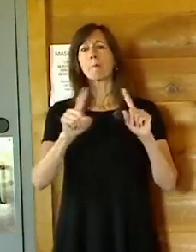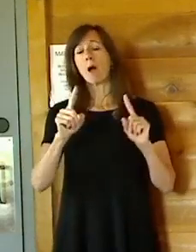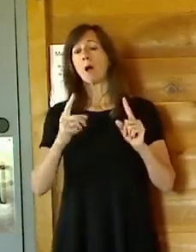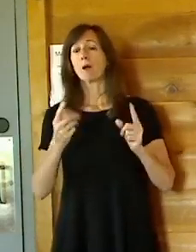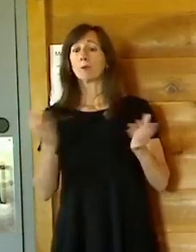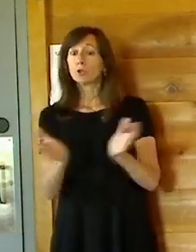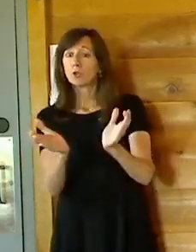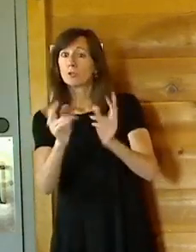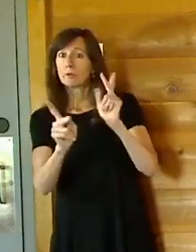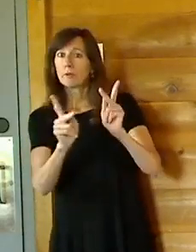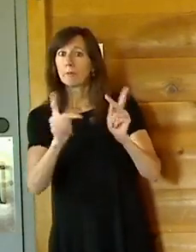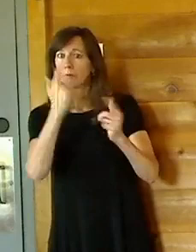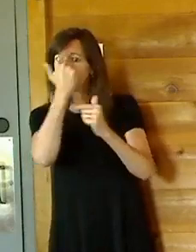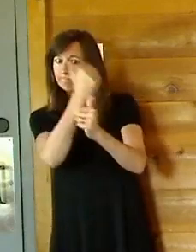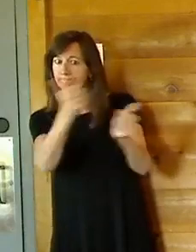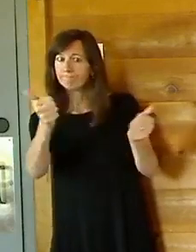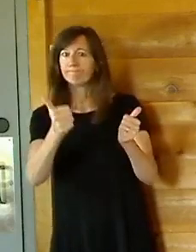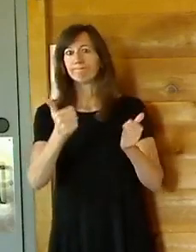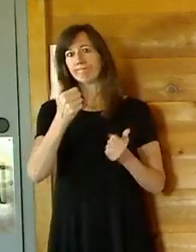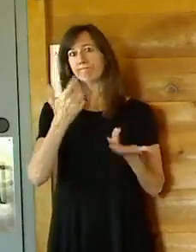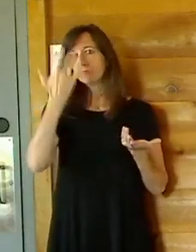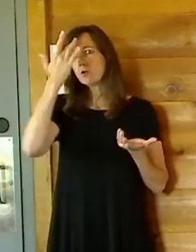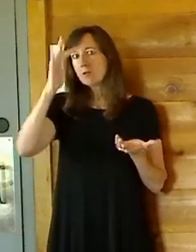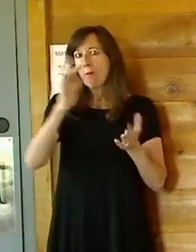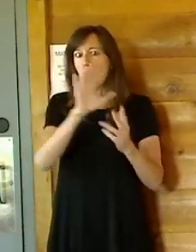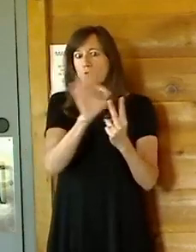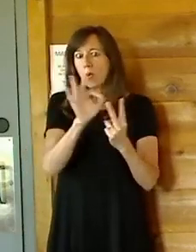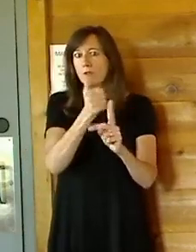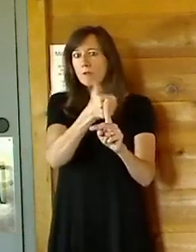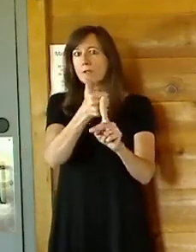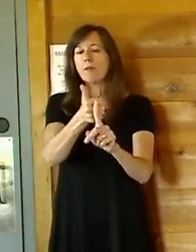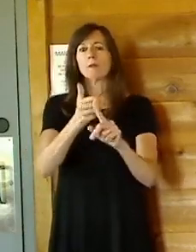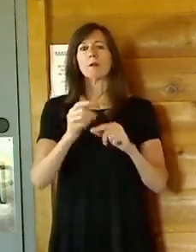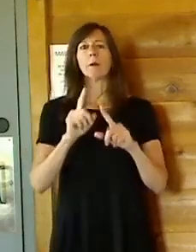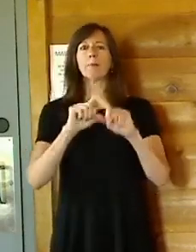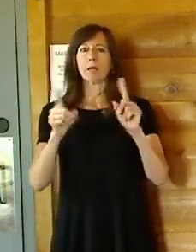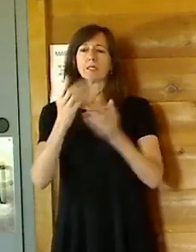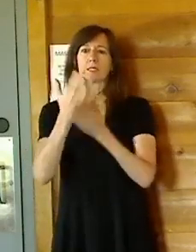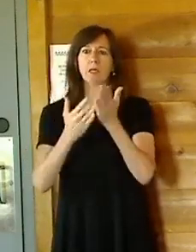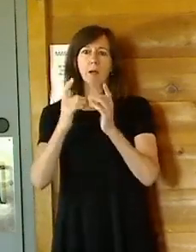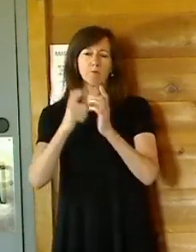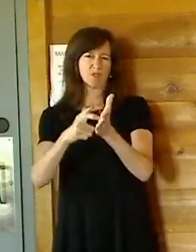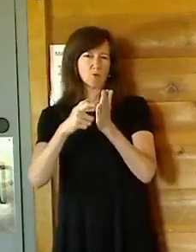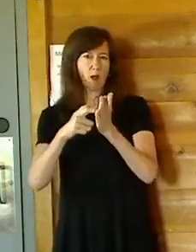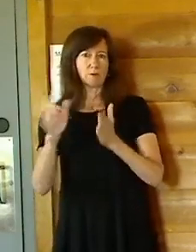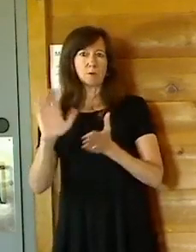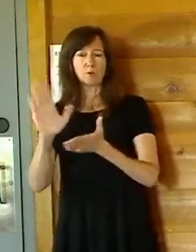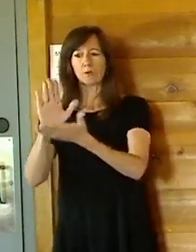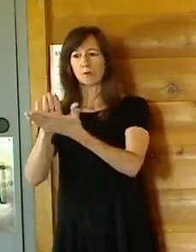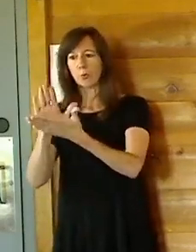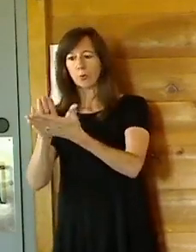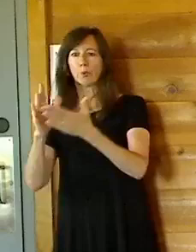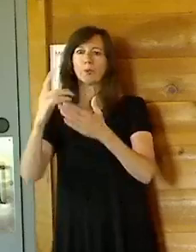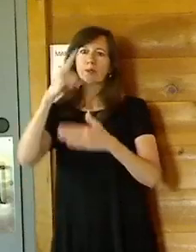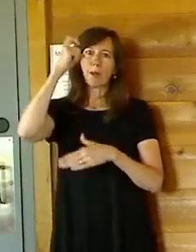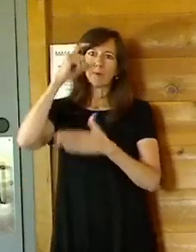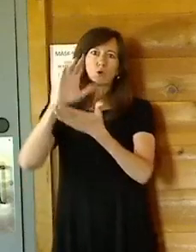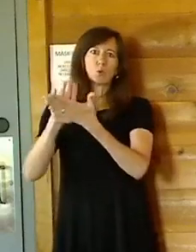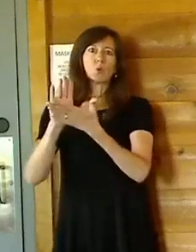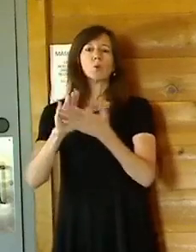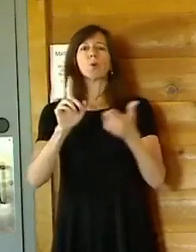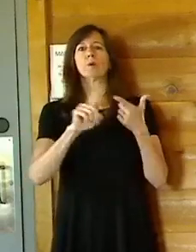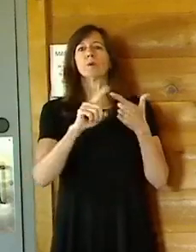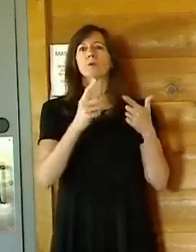there is still a mask mandate in school settings, so summer school, and transportation settings, healthcare settings, and